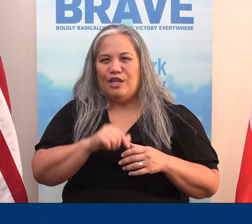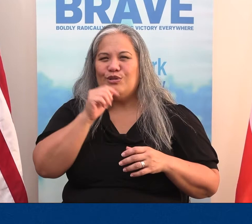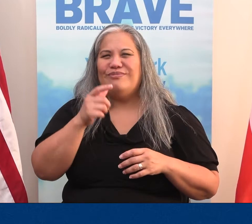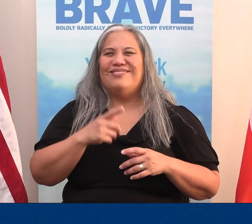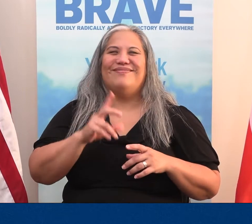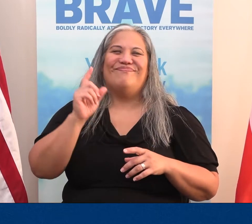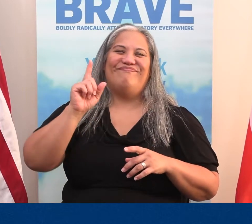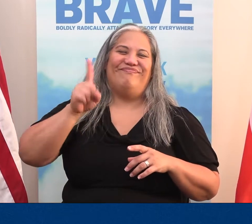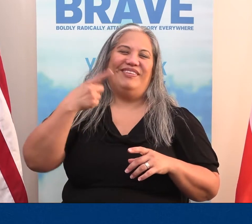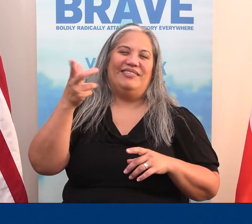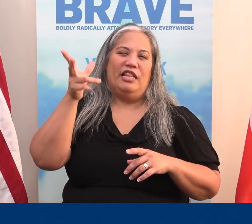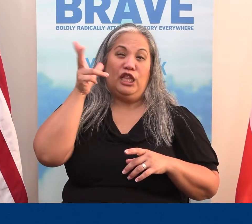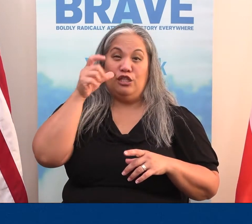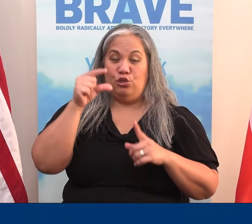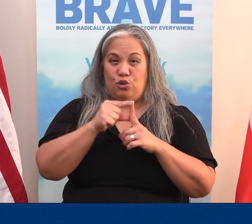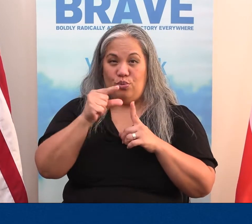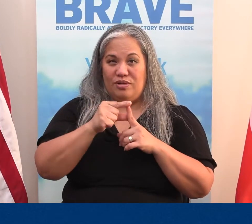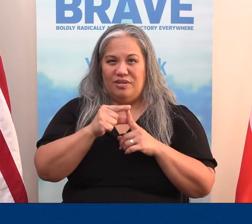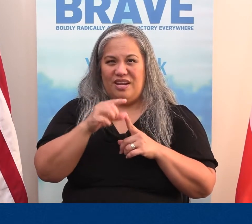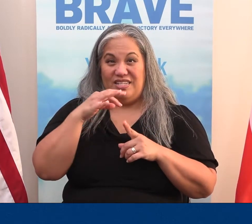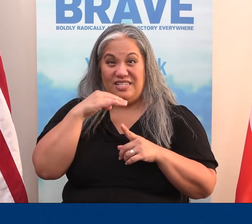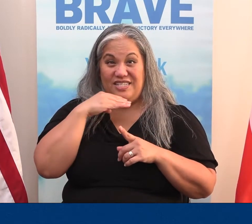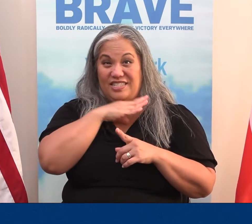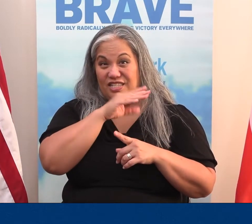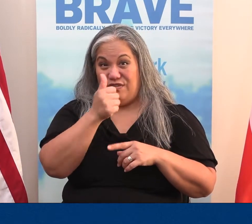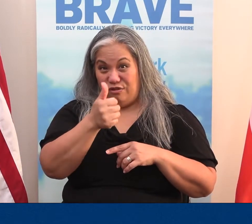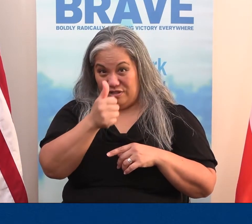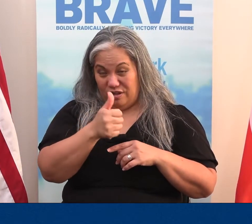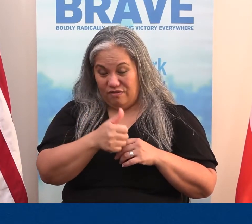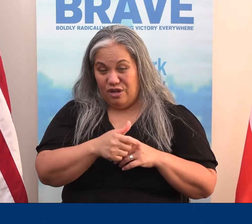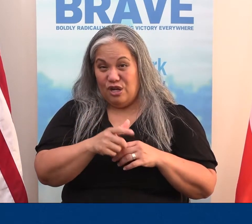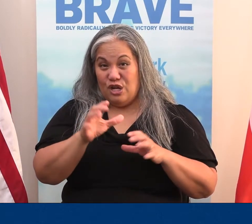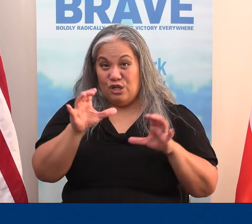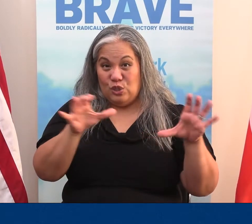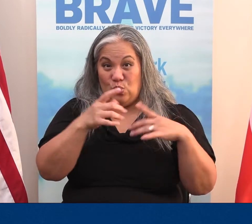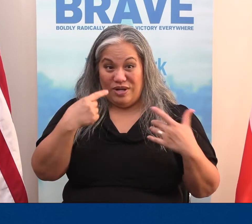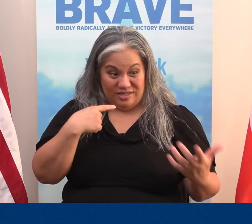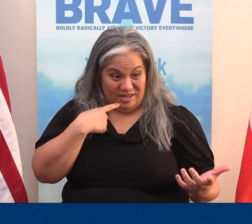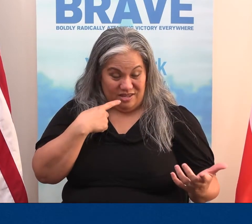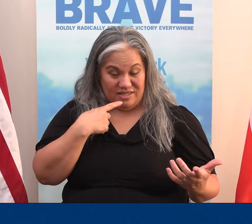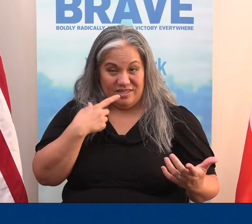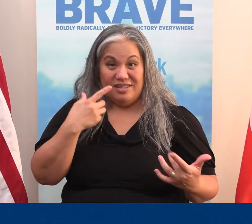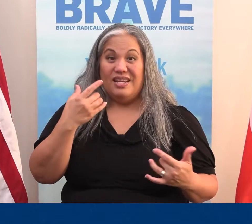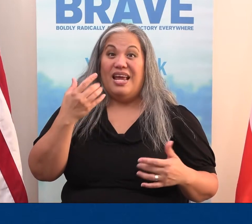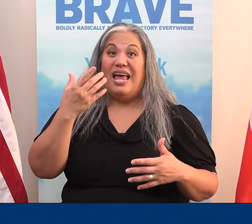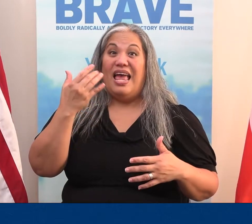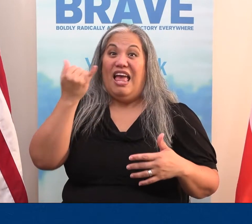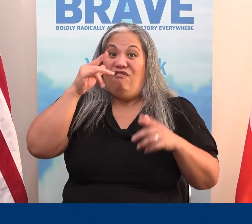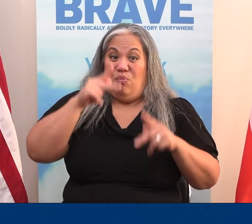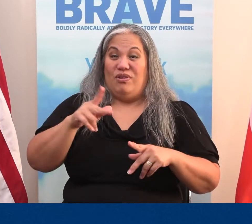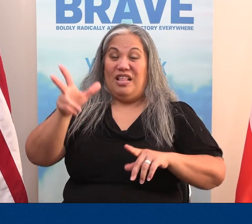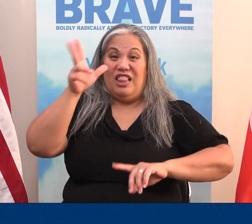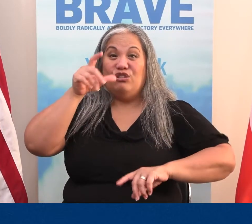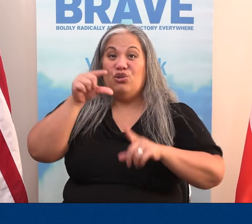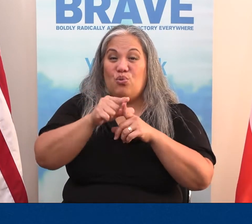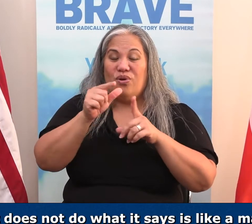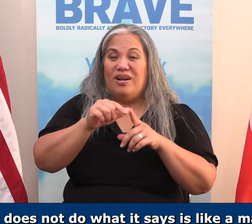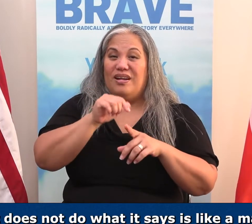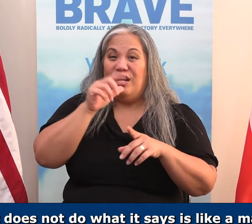Do not merely listen to the word, and so deceive yourselves. Do what it says. Anyone who listens to the word, but does not